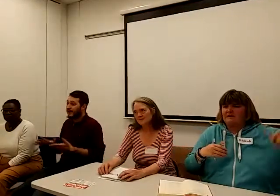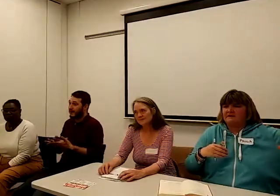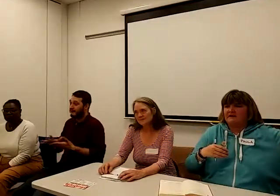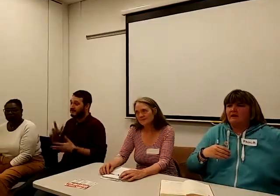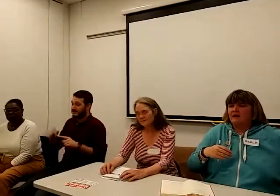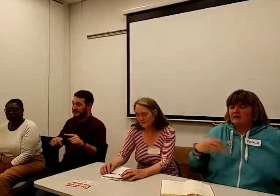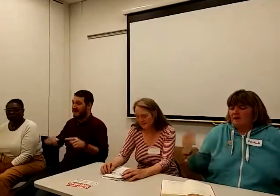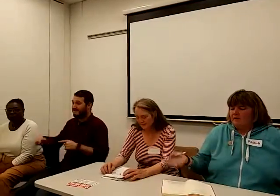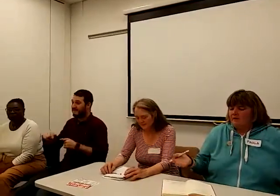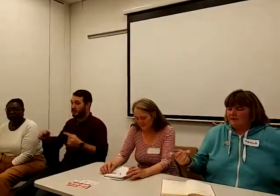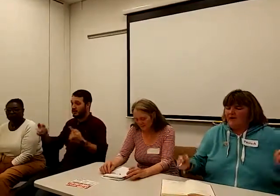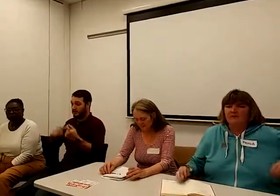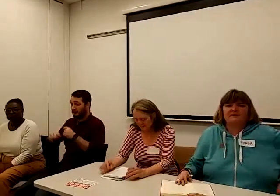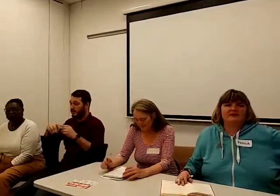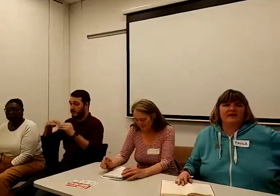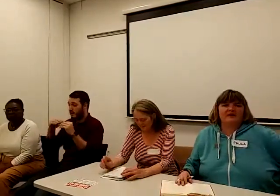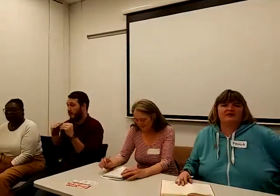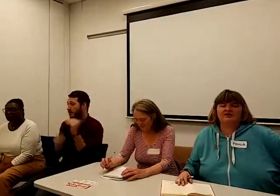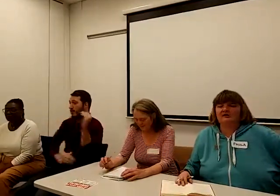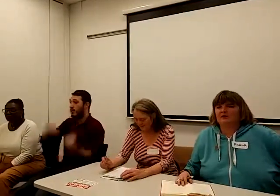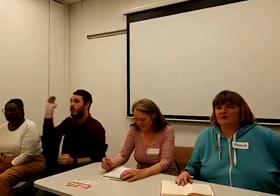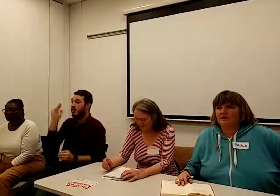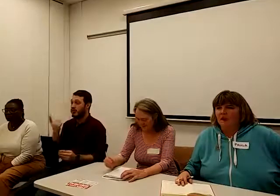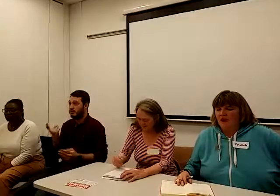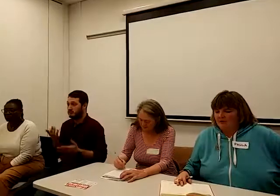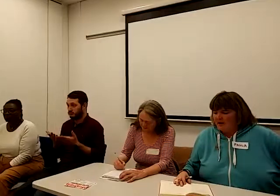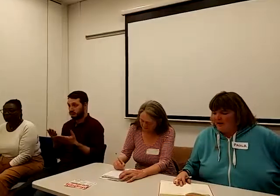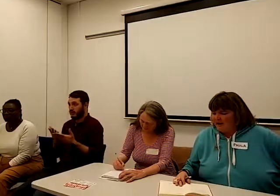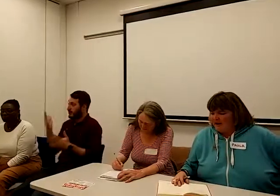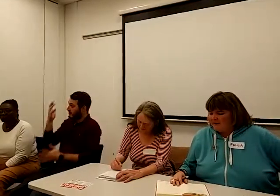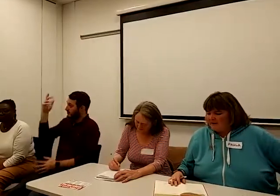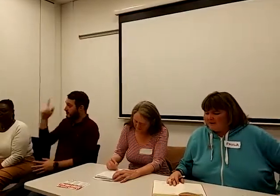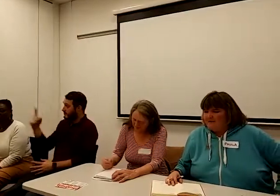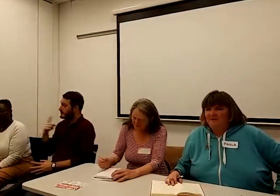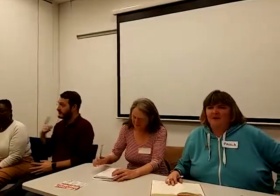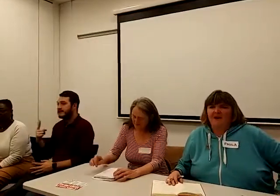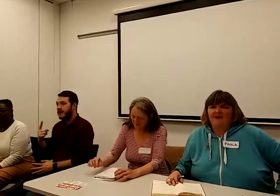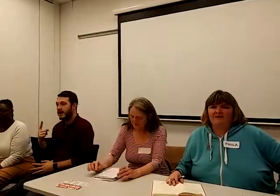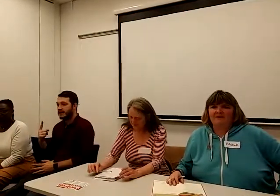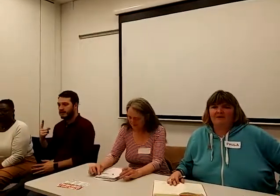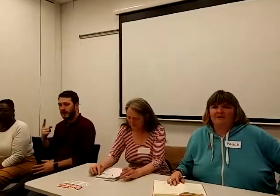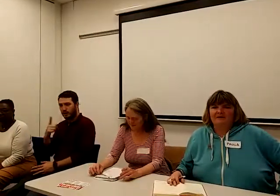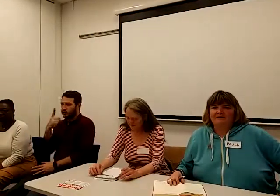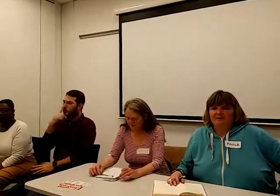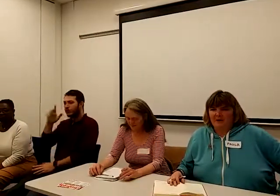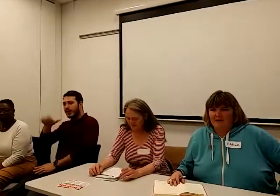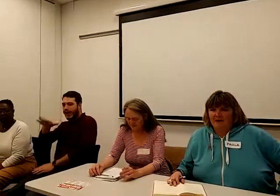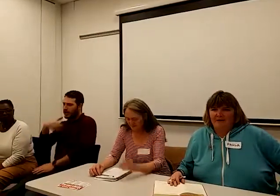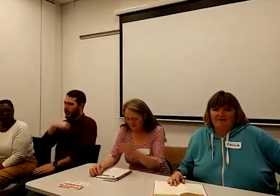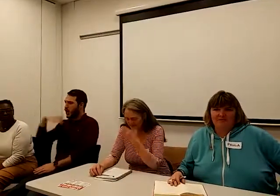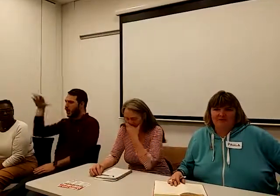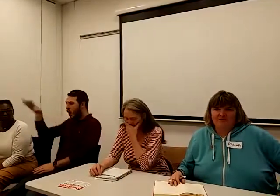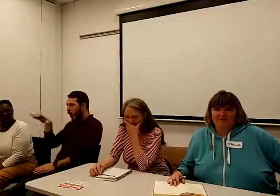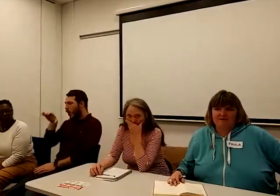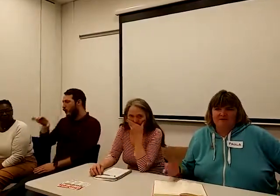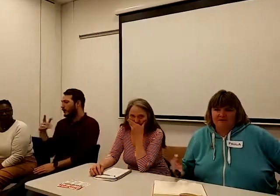rising. Now, what the government is saying is you can apply for a loan to pay back for